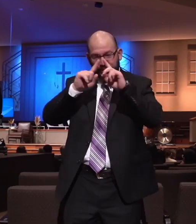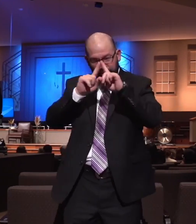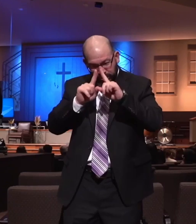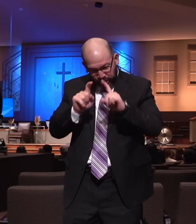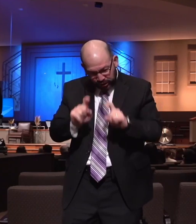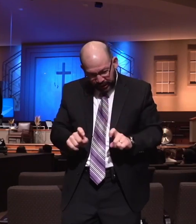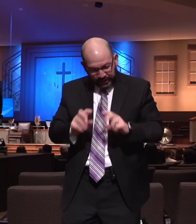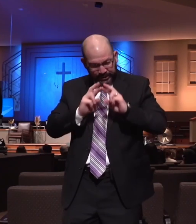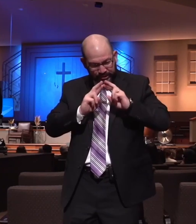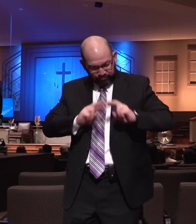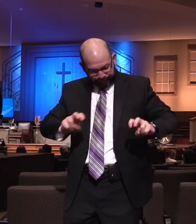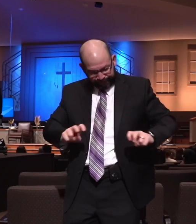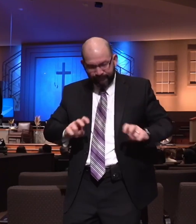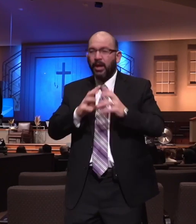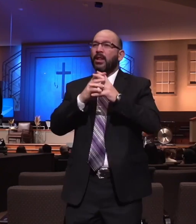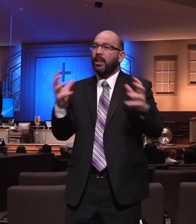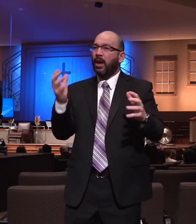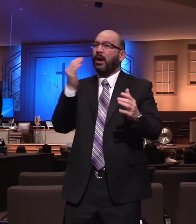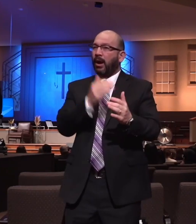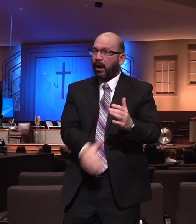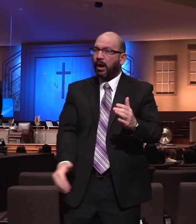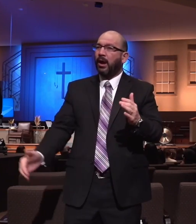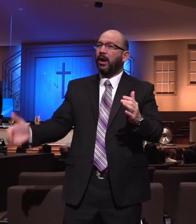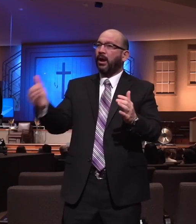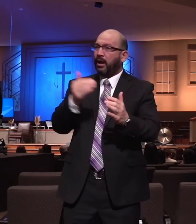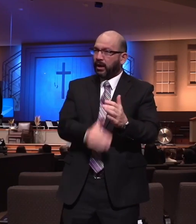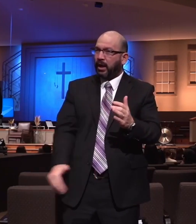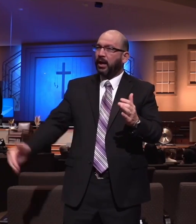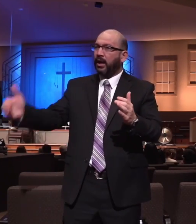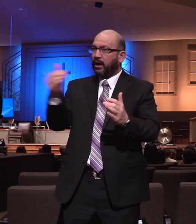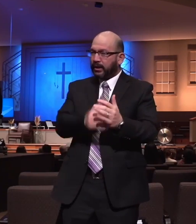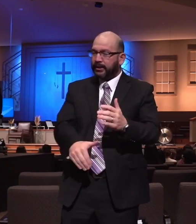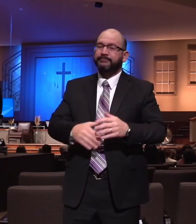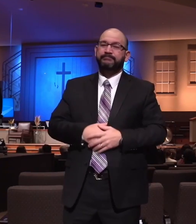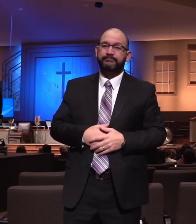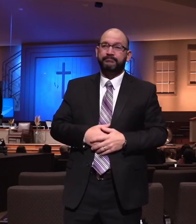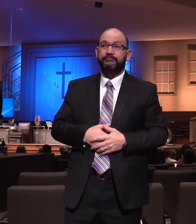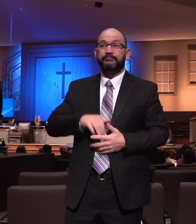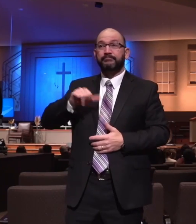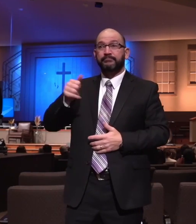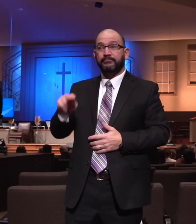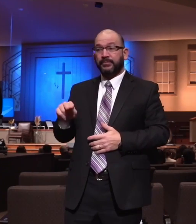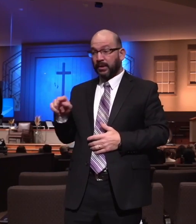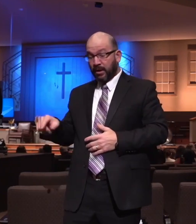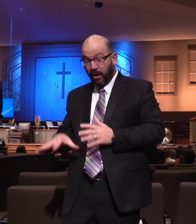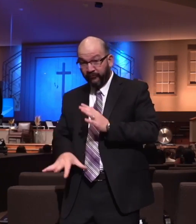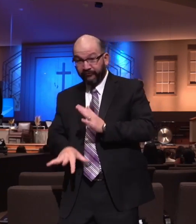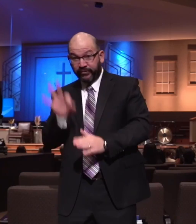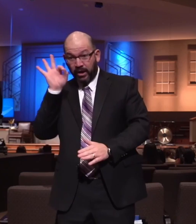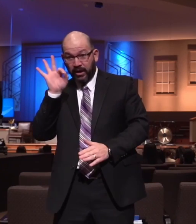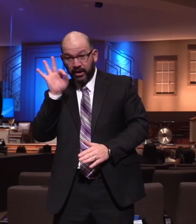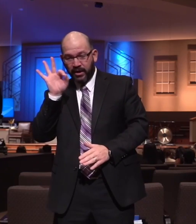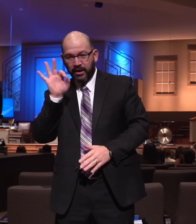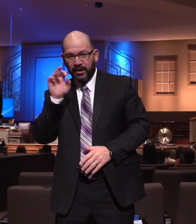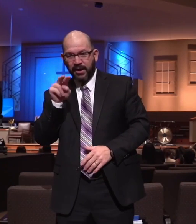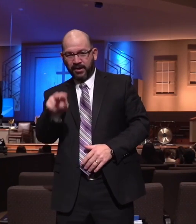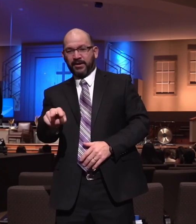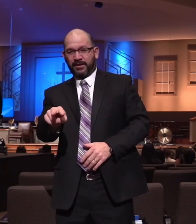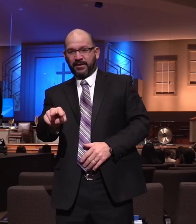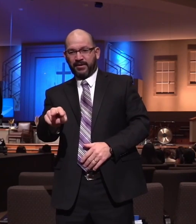The Word of God assessing us. Now John has a revelation. And I want you to see how the Bible speaks of